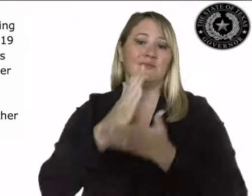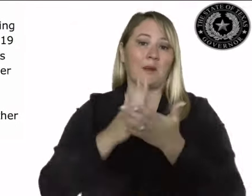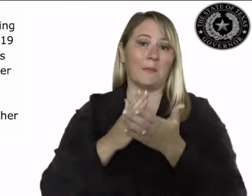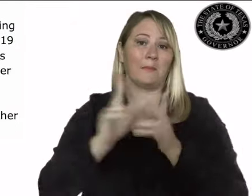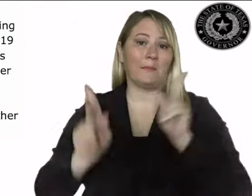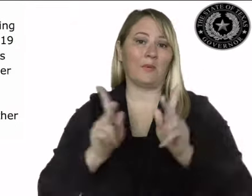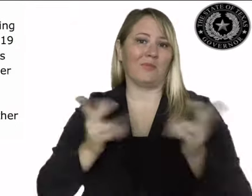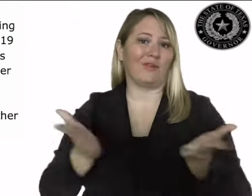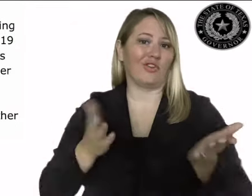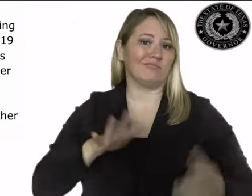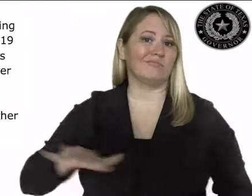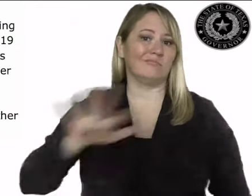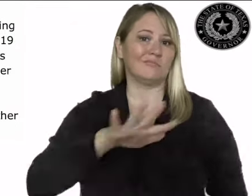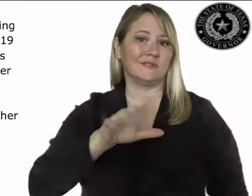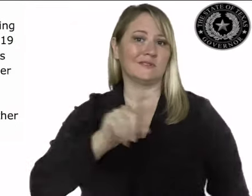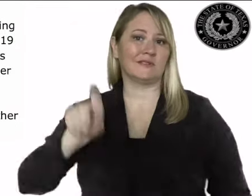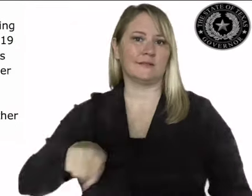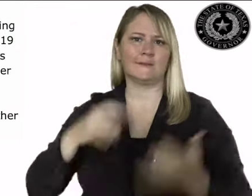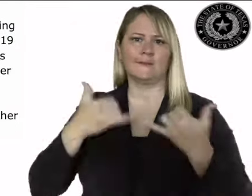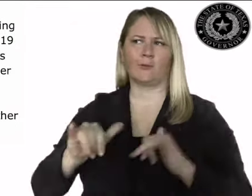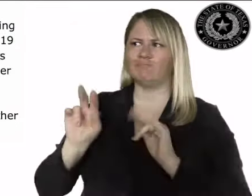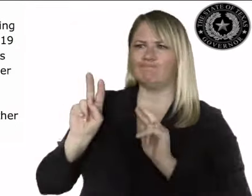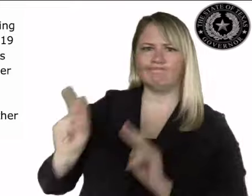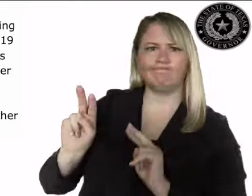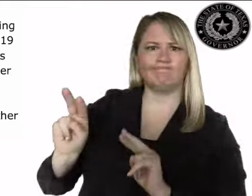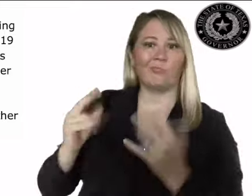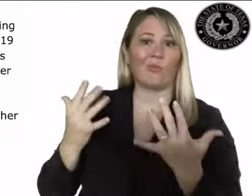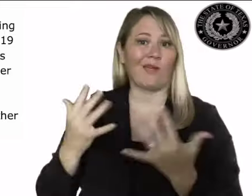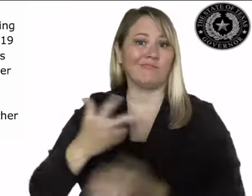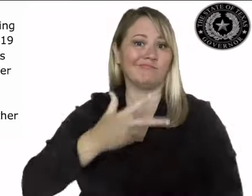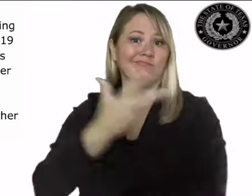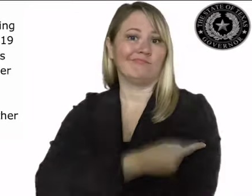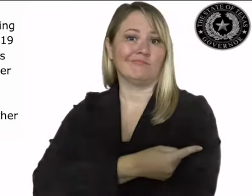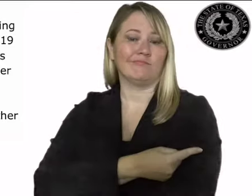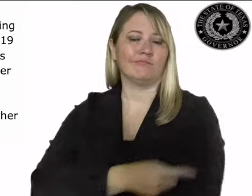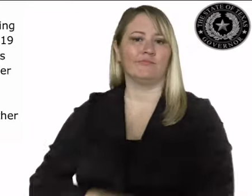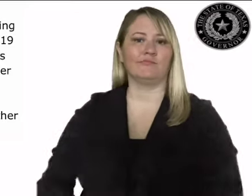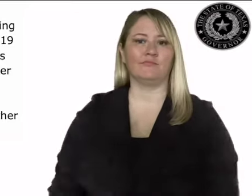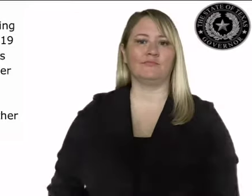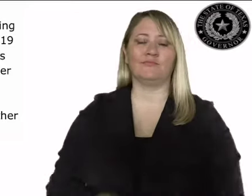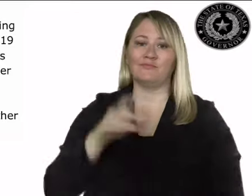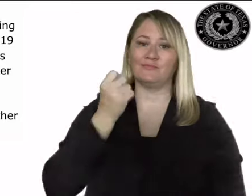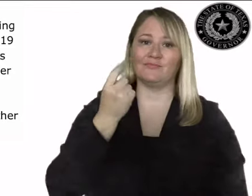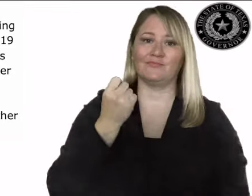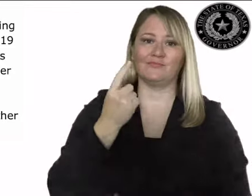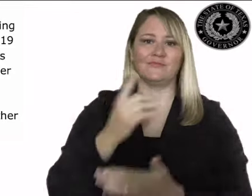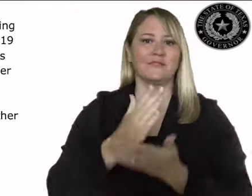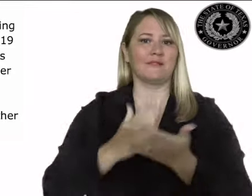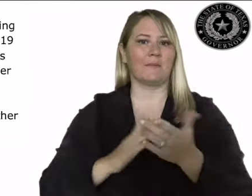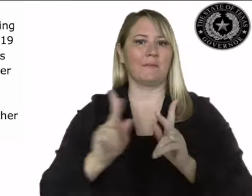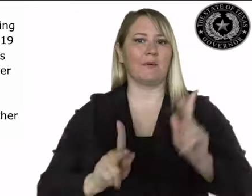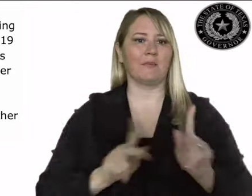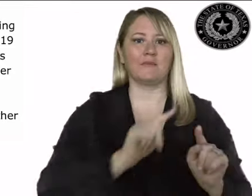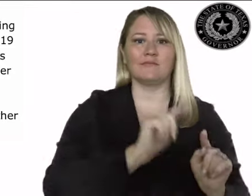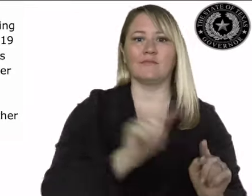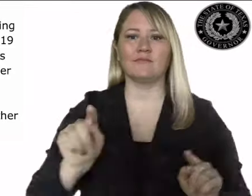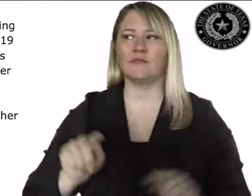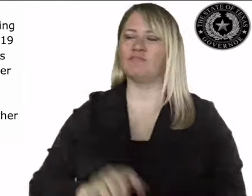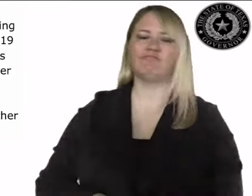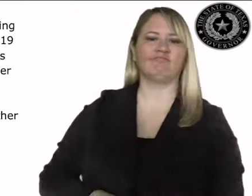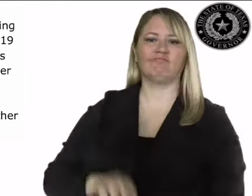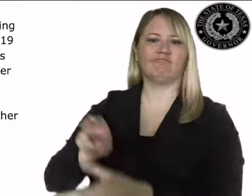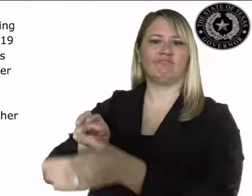Whereas, some Texans are still waiting to receive a COVID-19 vaccine, while others will opt out altogether